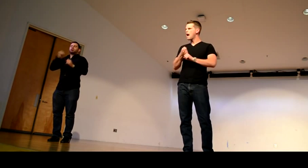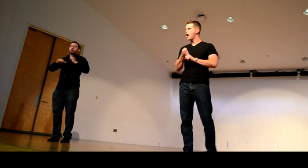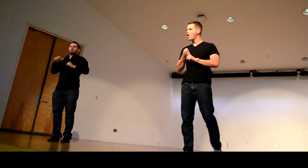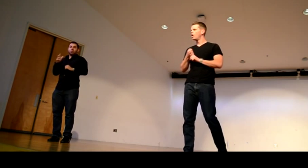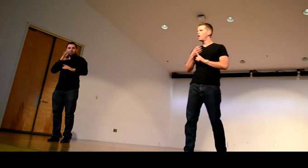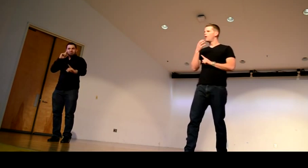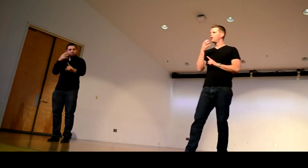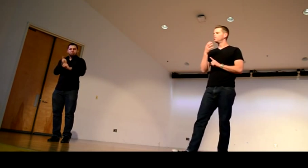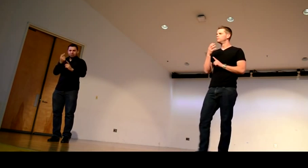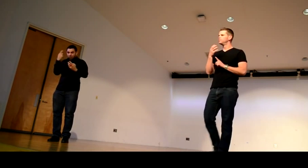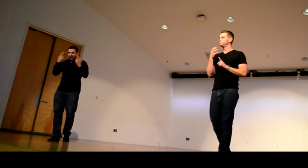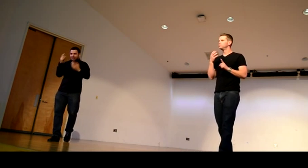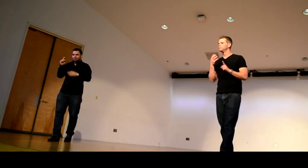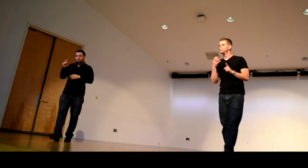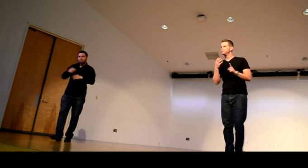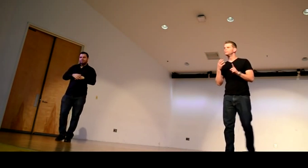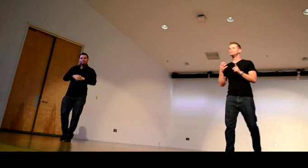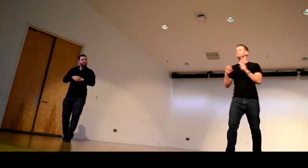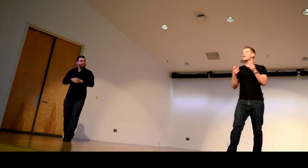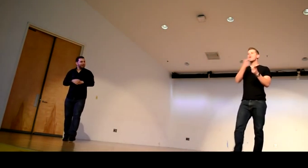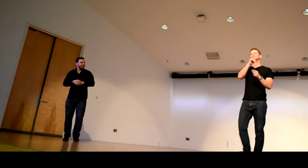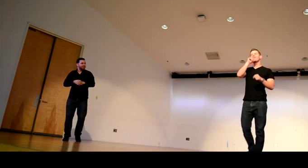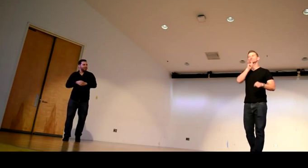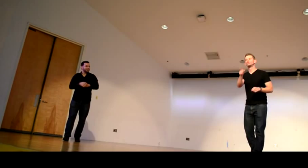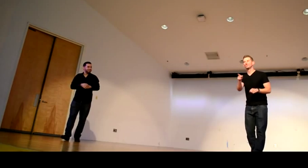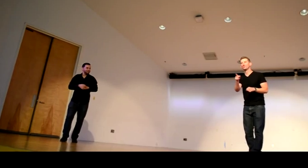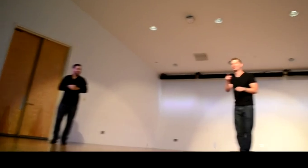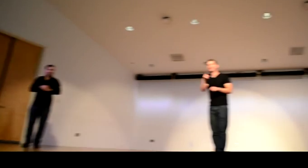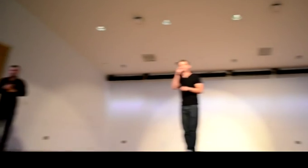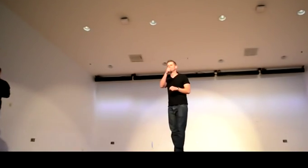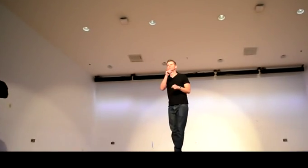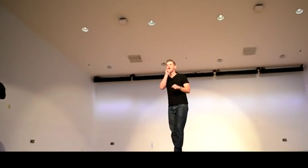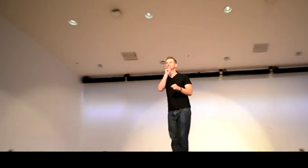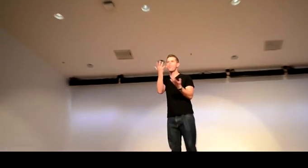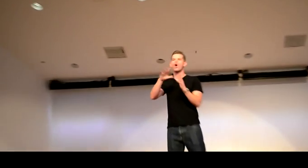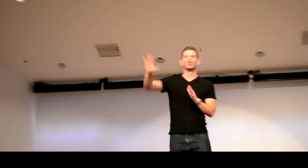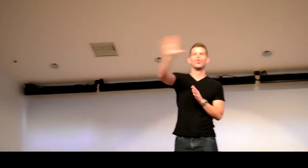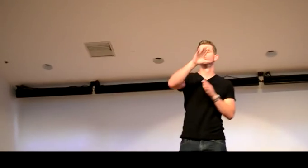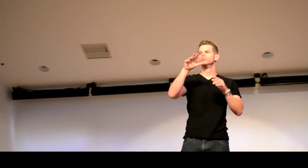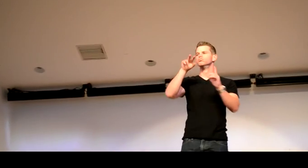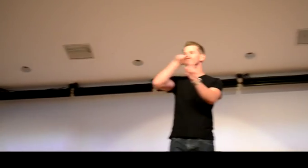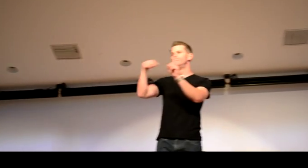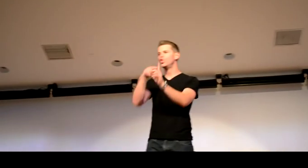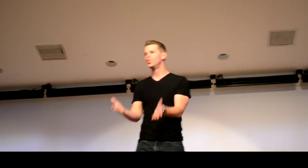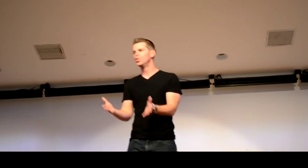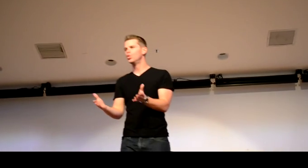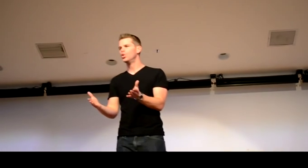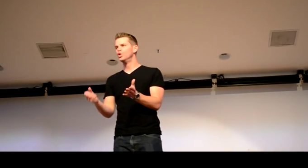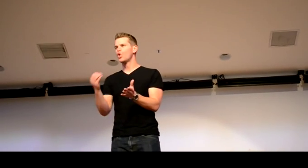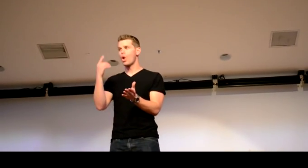wait, you know, just like a regular show. So, did, did they realize, did they realize that it made such an impact? They really were not sure, you know,